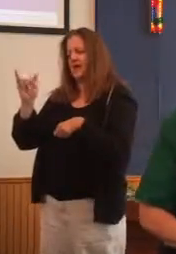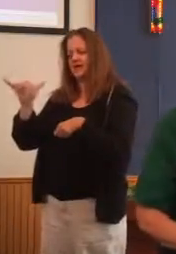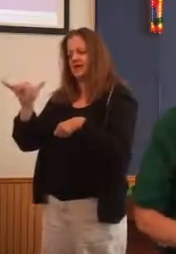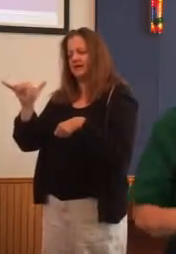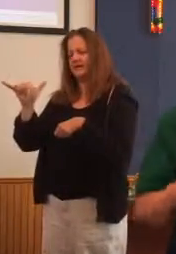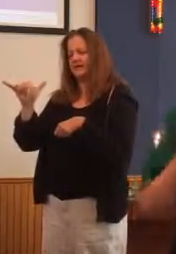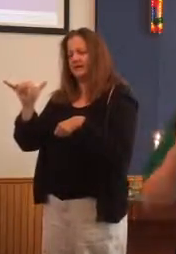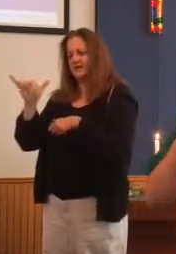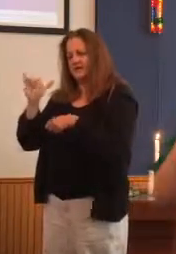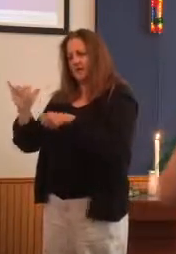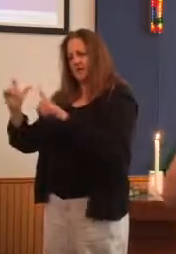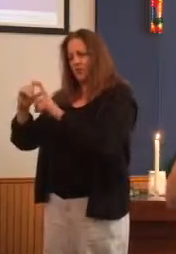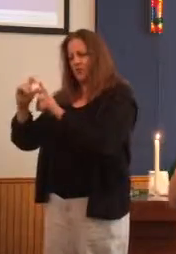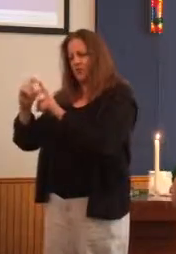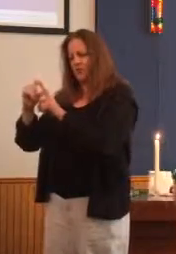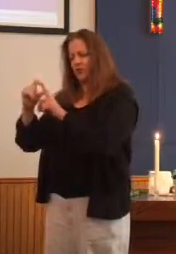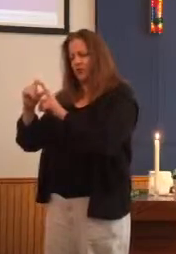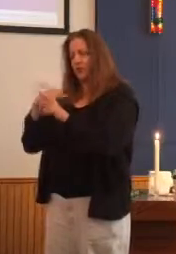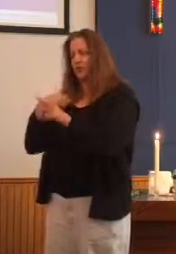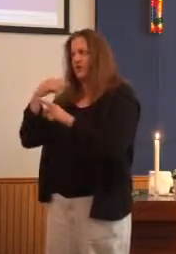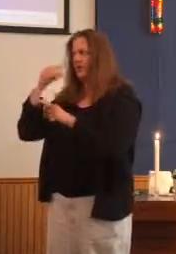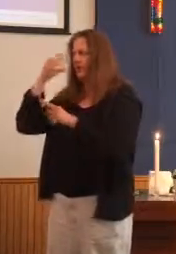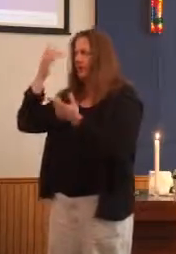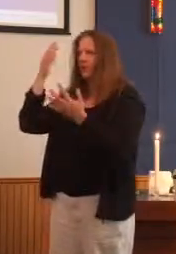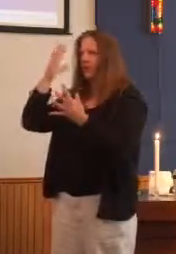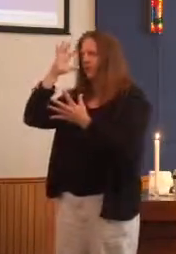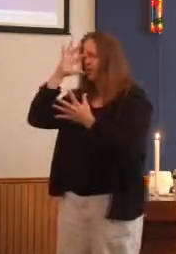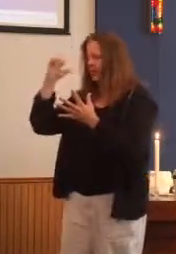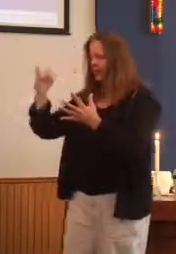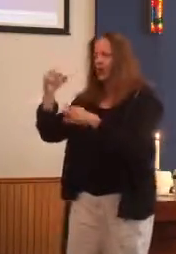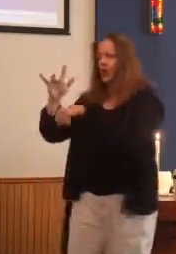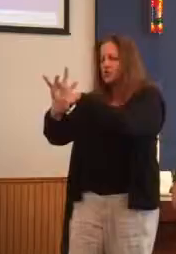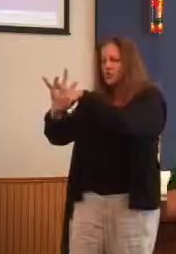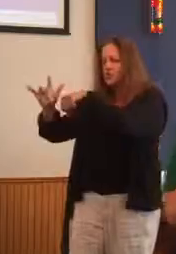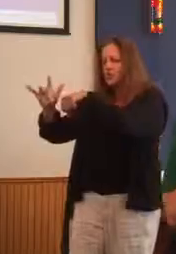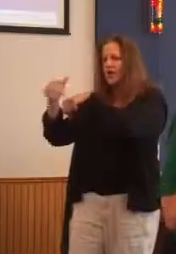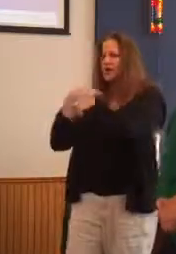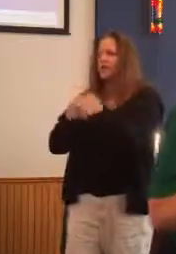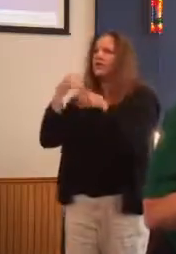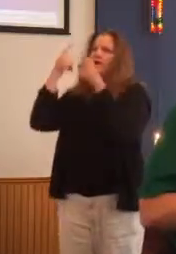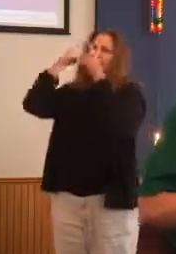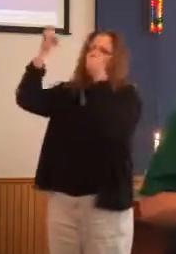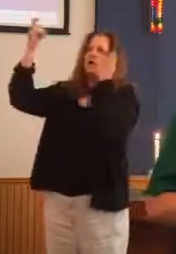We are tantalized. We fantasize. We ogle.